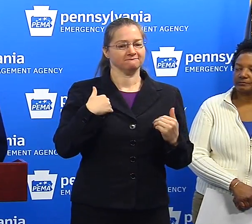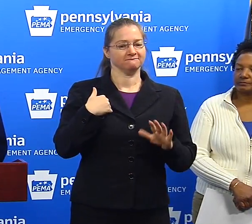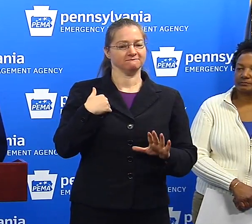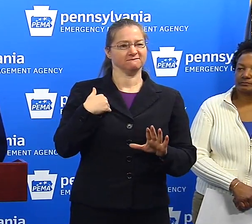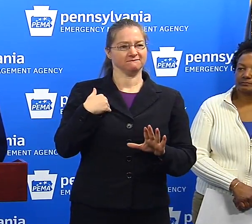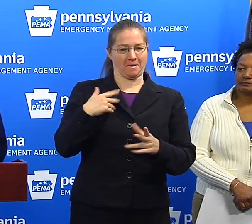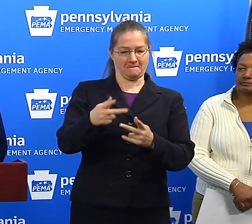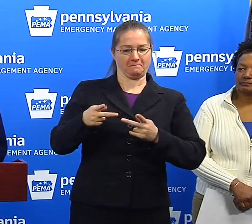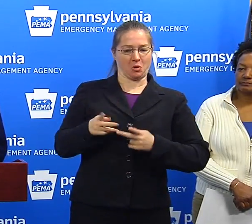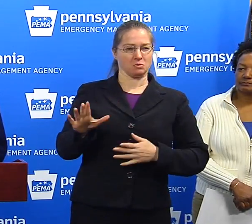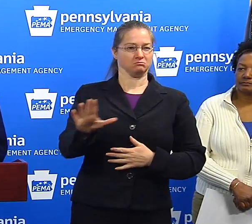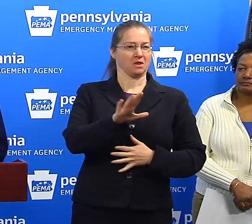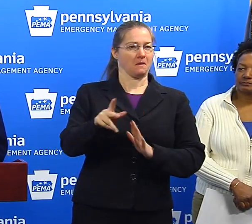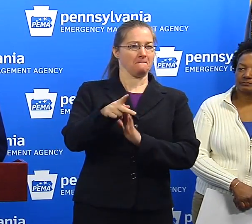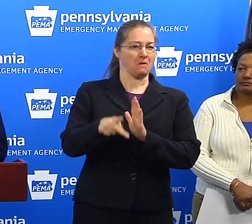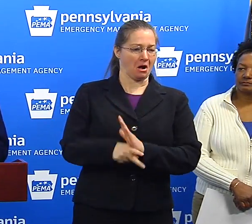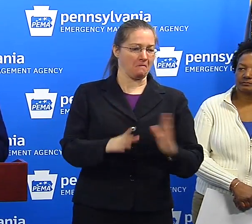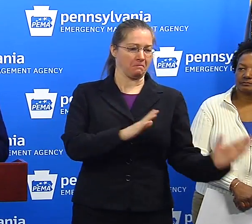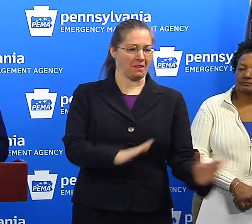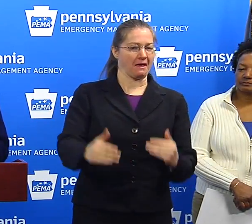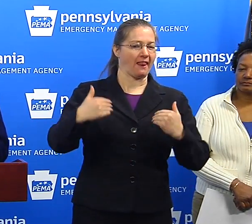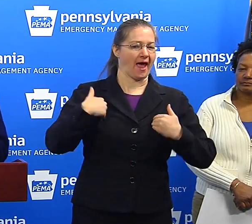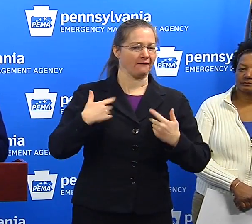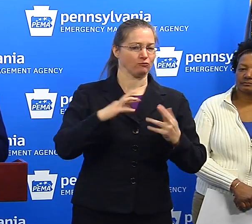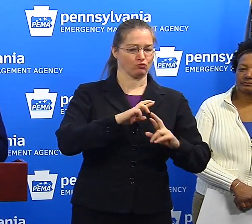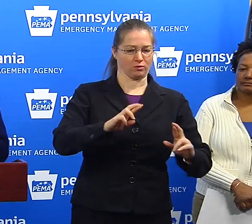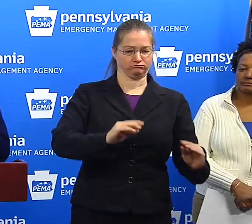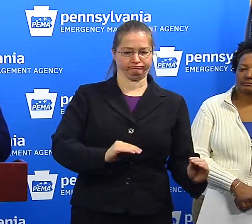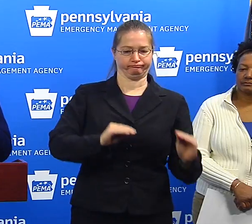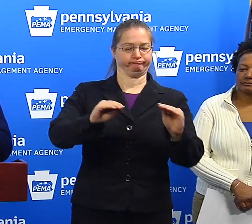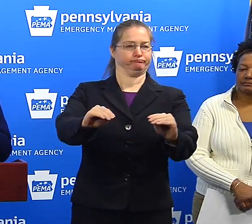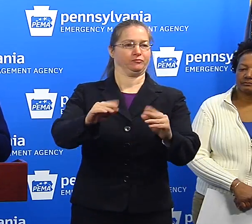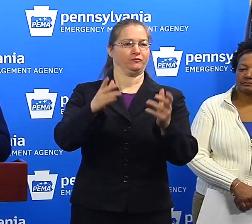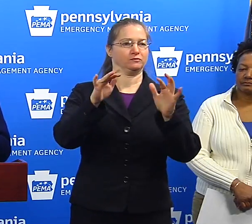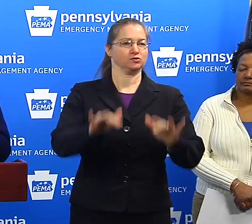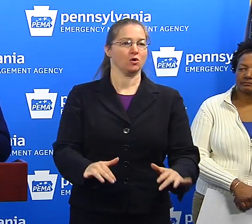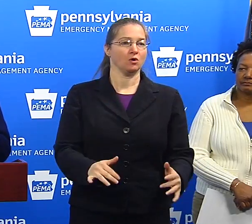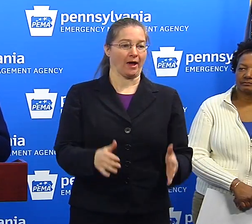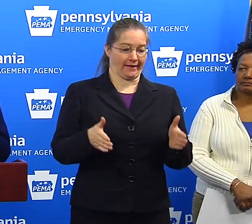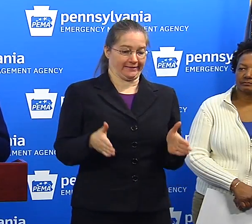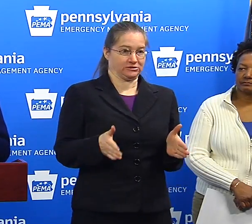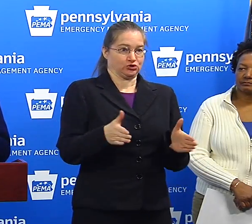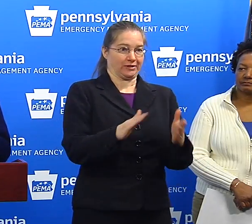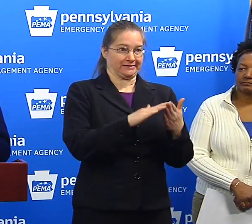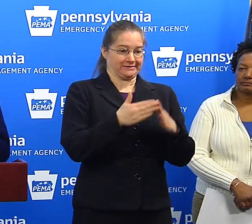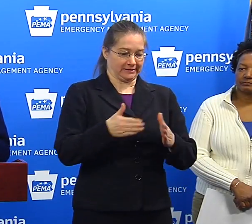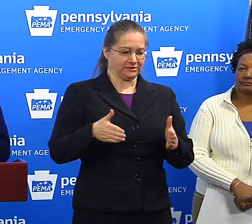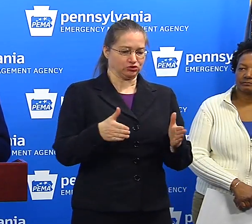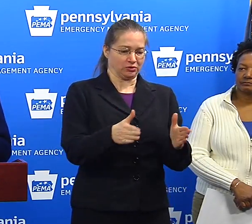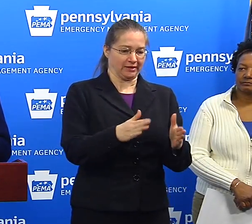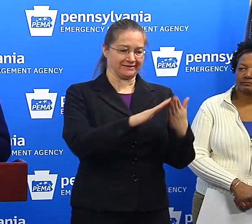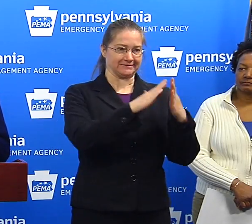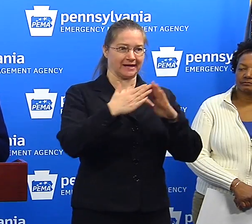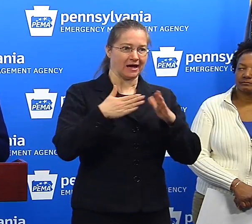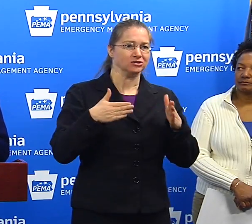place to take the snow. Obviously, it becomes a real challenge in a street, in a city street or a